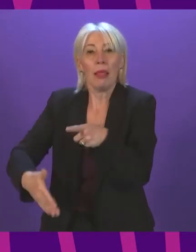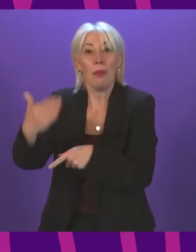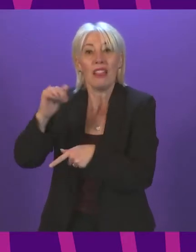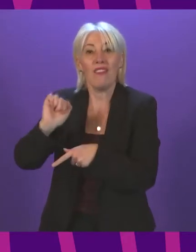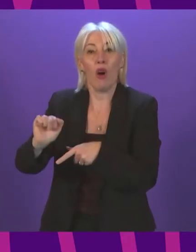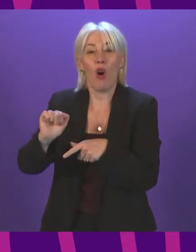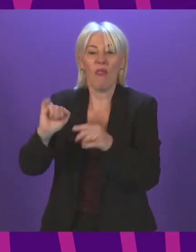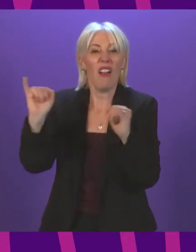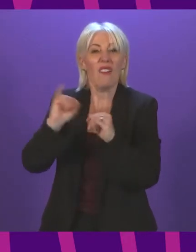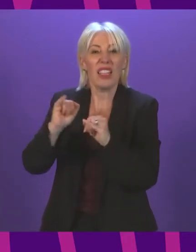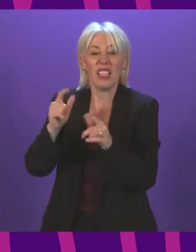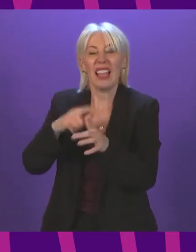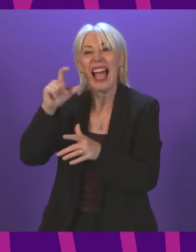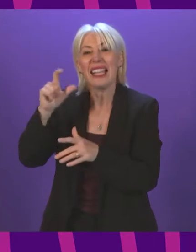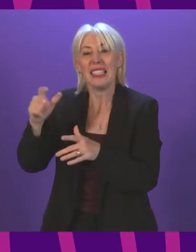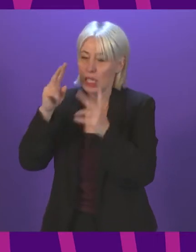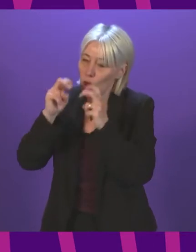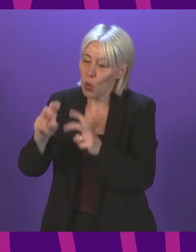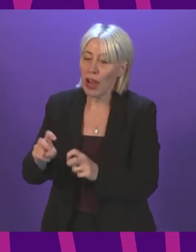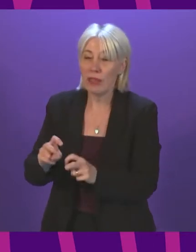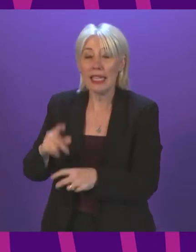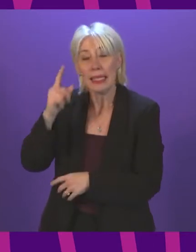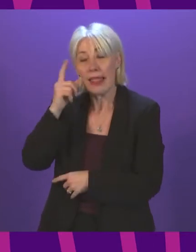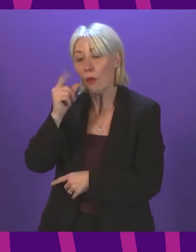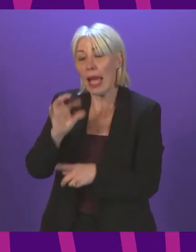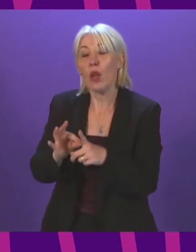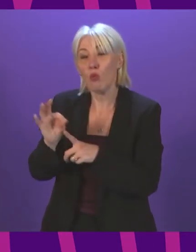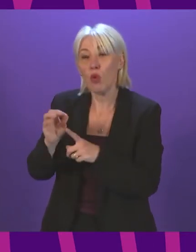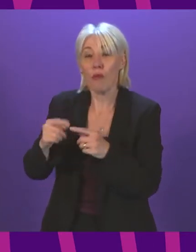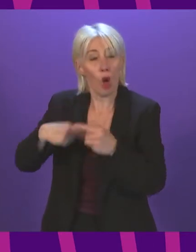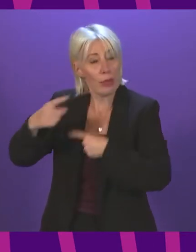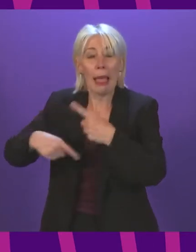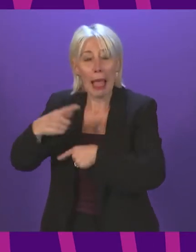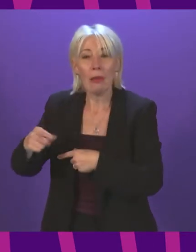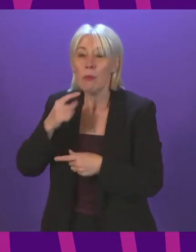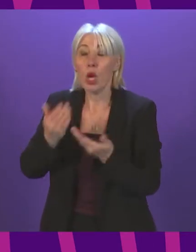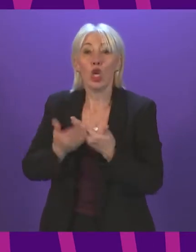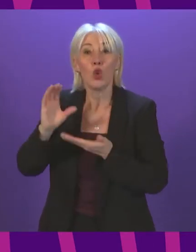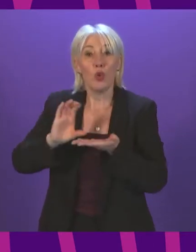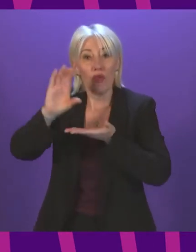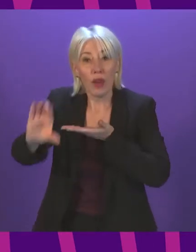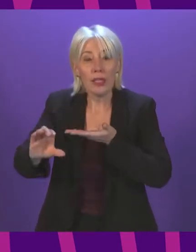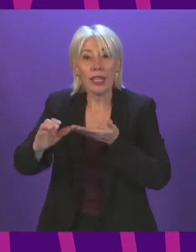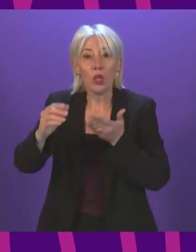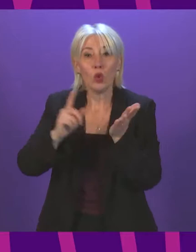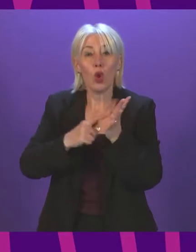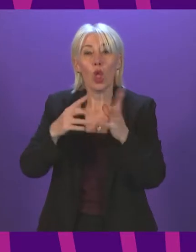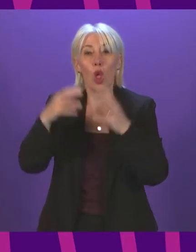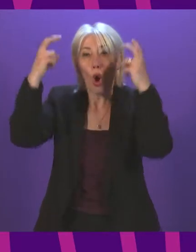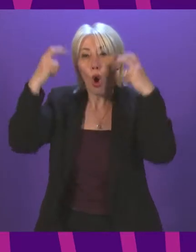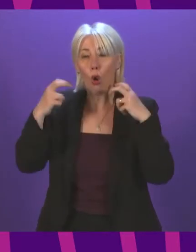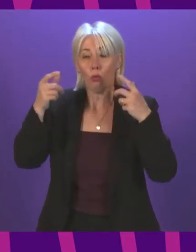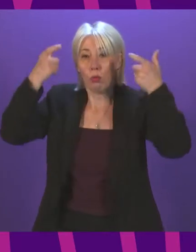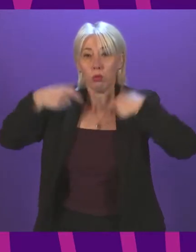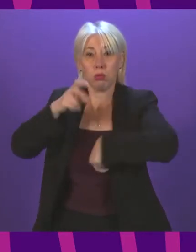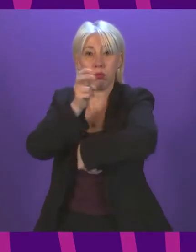accident inquiries. I think there is always a case that we can look to improve the situation. We have allocated new funding to the law officers to ensure that the